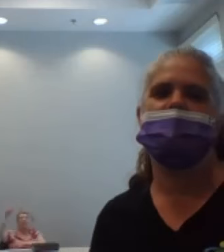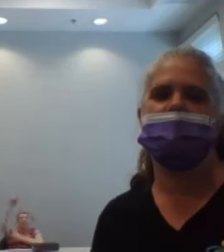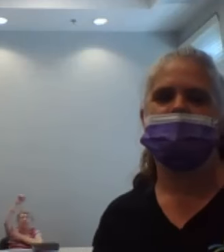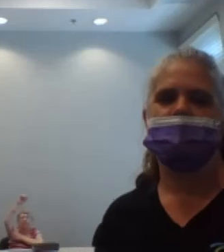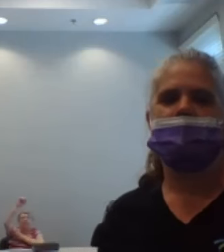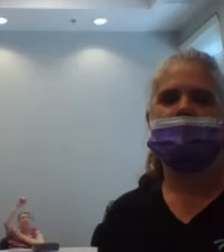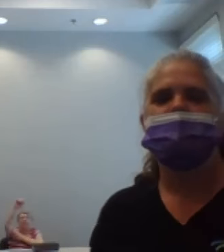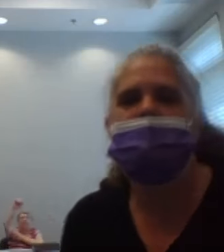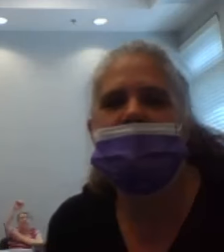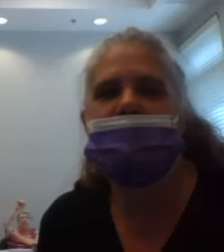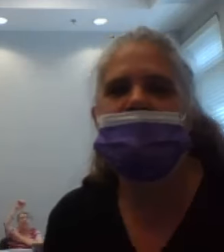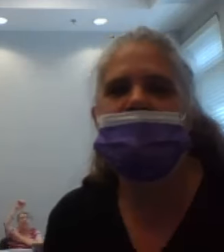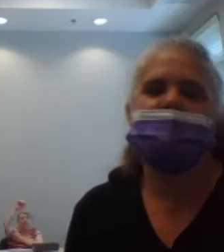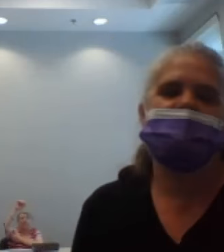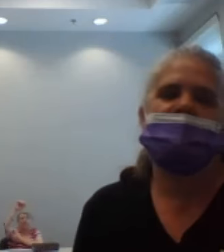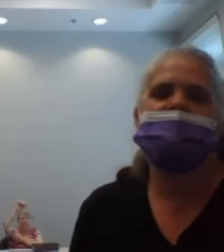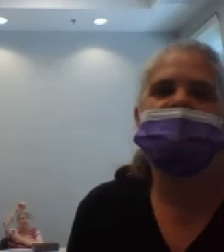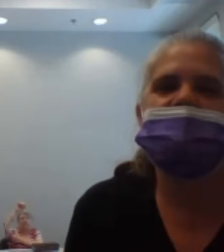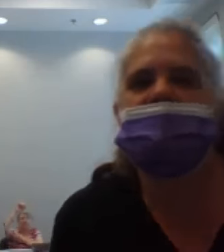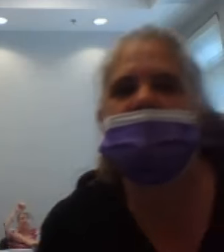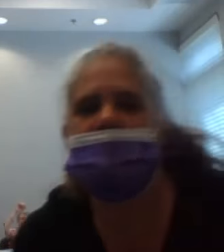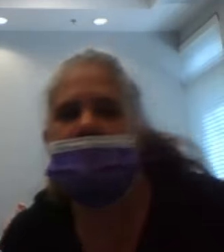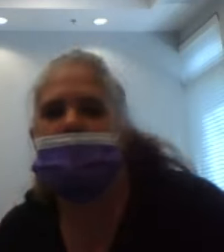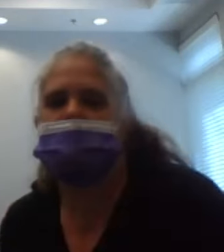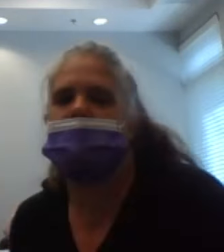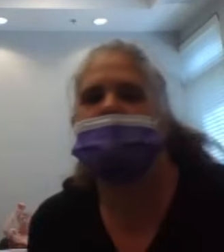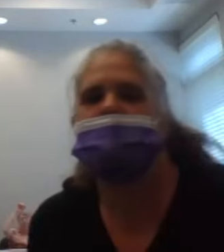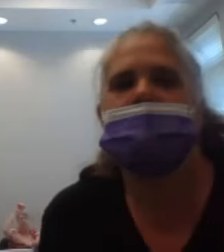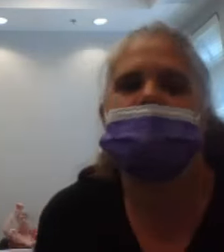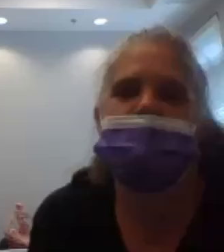Do you guys have any suggestions on any stretchers we could do?